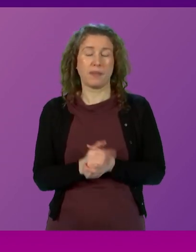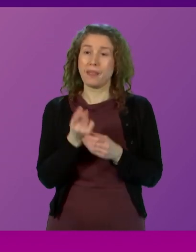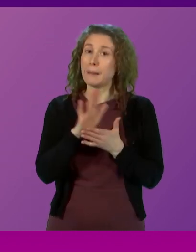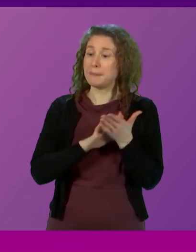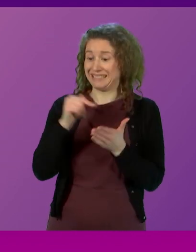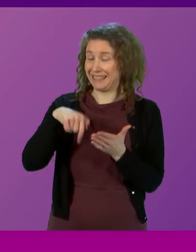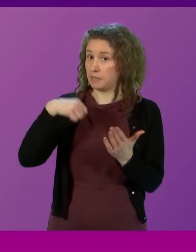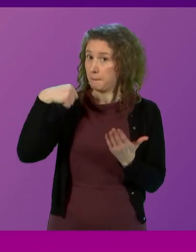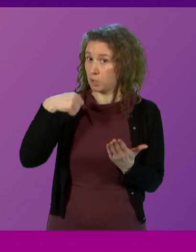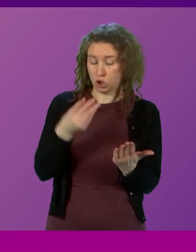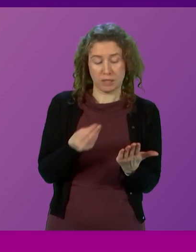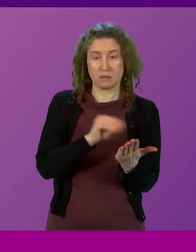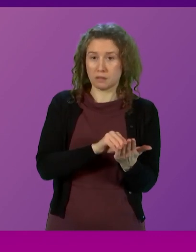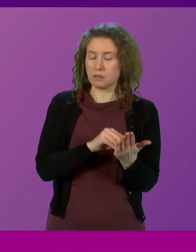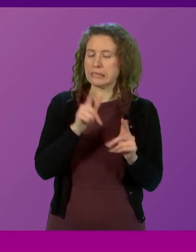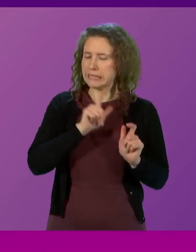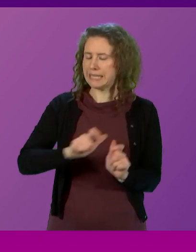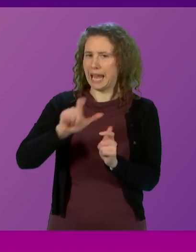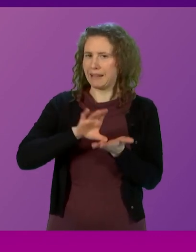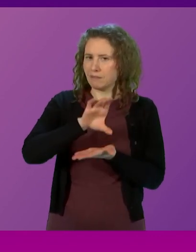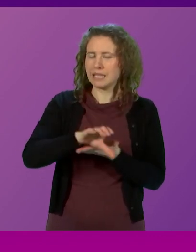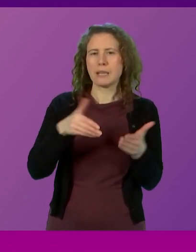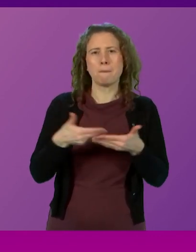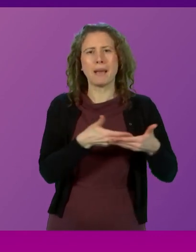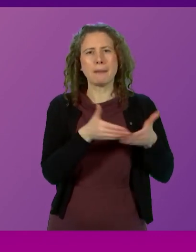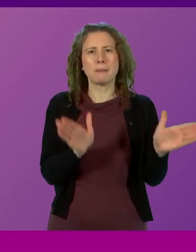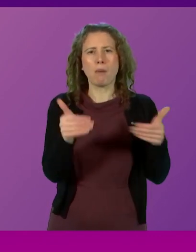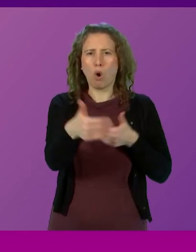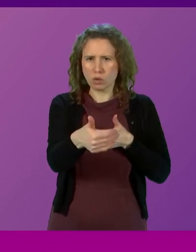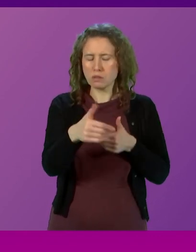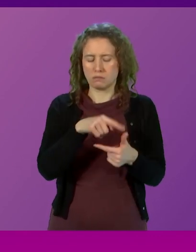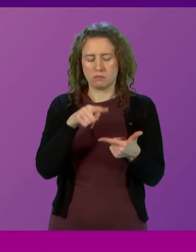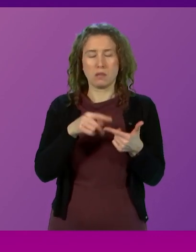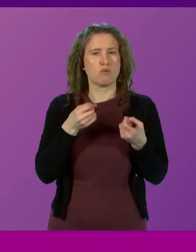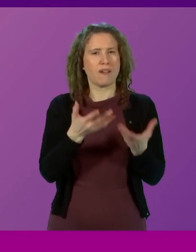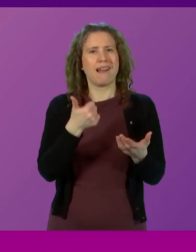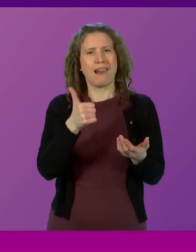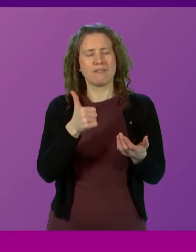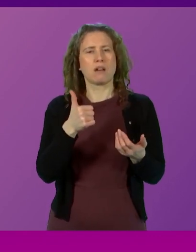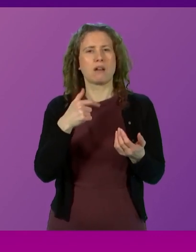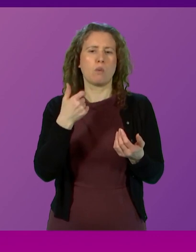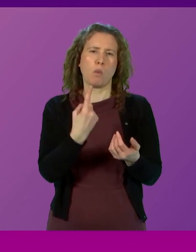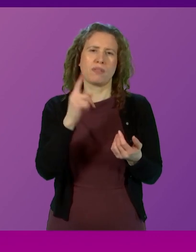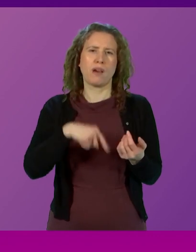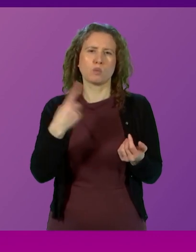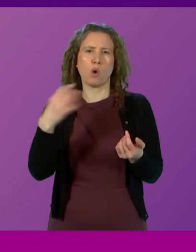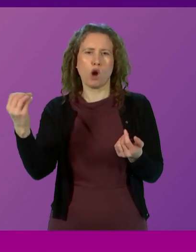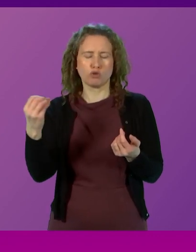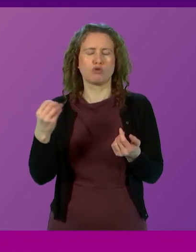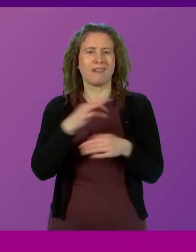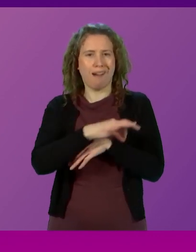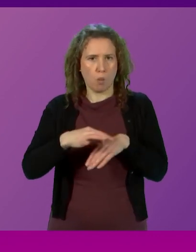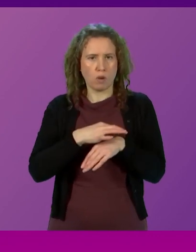means, in this Budget, sustaining investment in the baby box, providing 1,140 hours of early learning and childcare